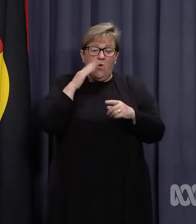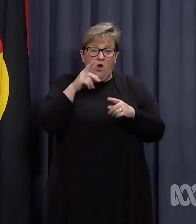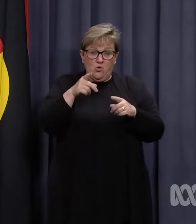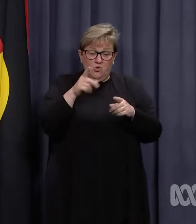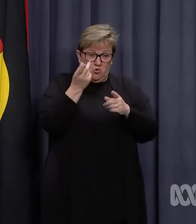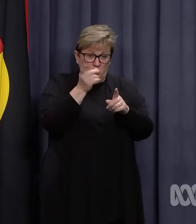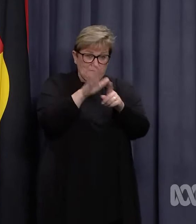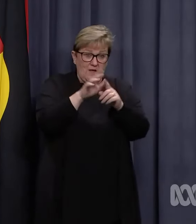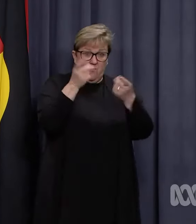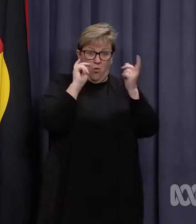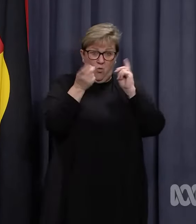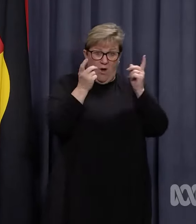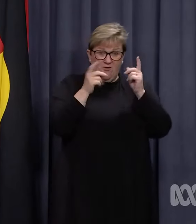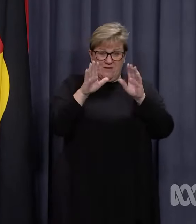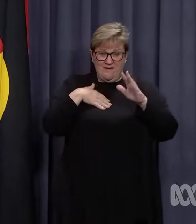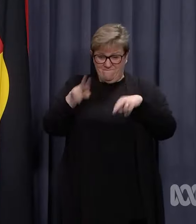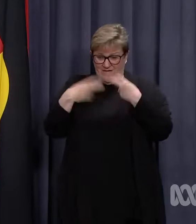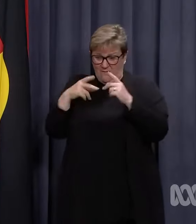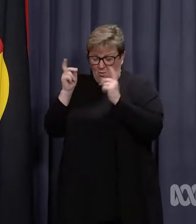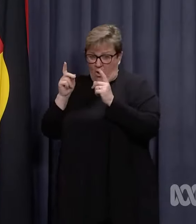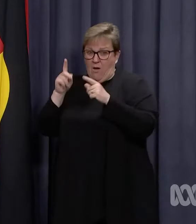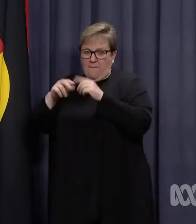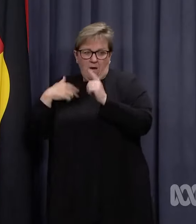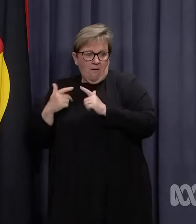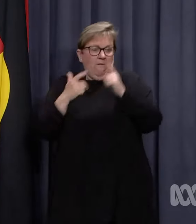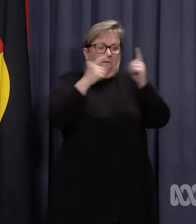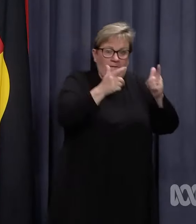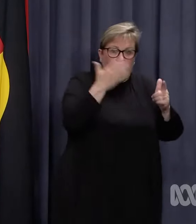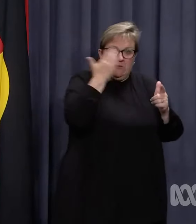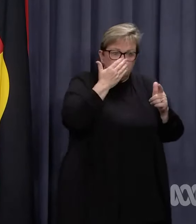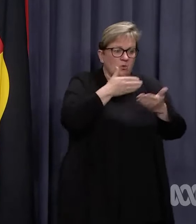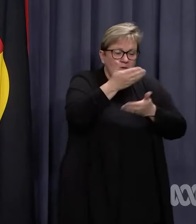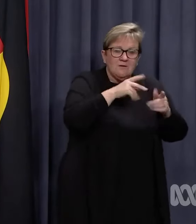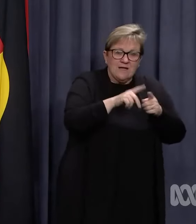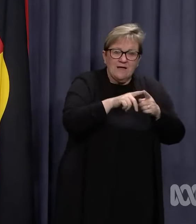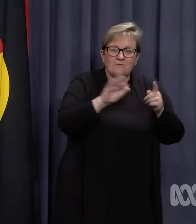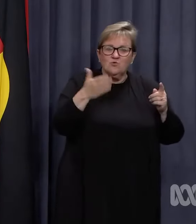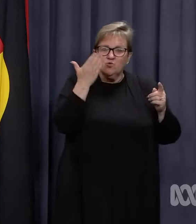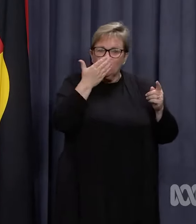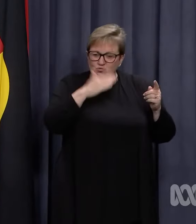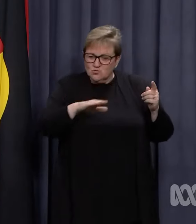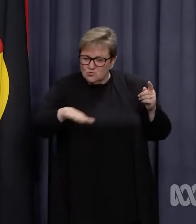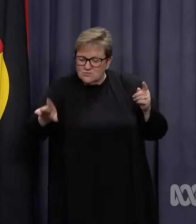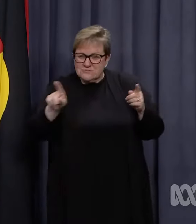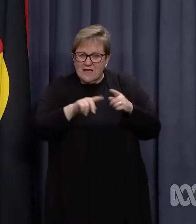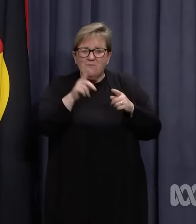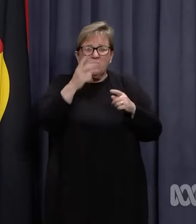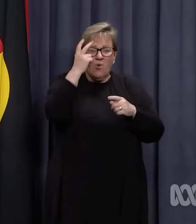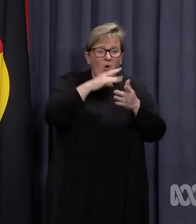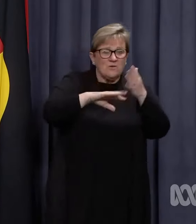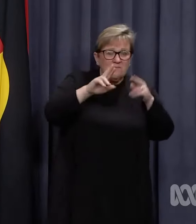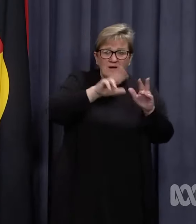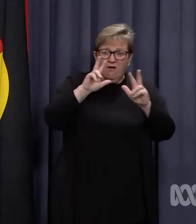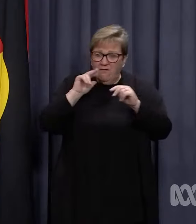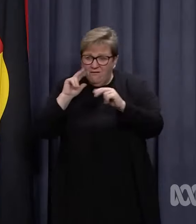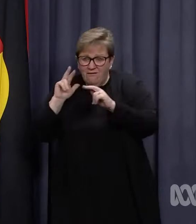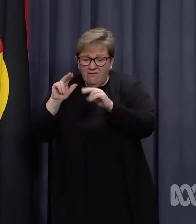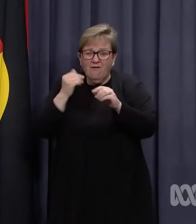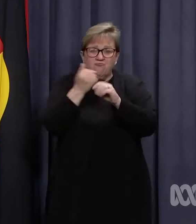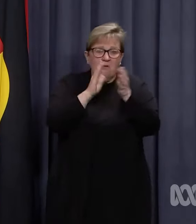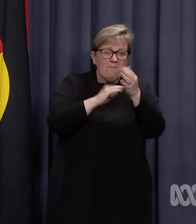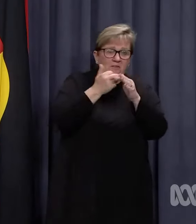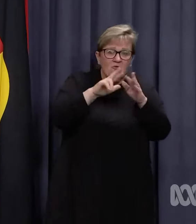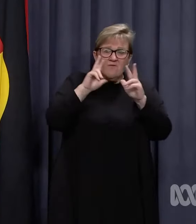caring and worrying about your own families, your own school-aged children, your own elderly parents or grandparents.